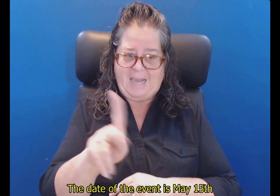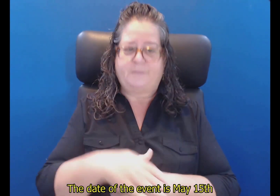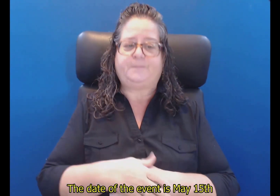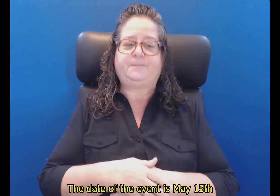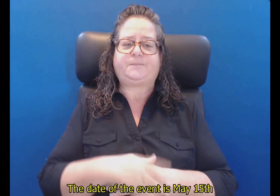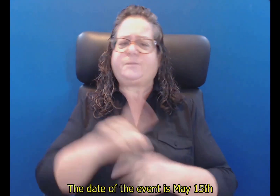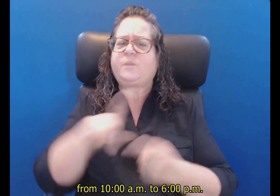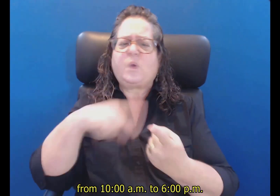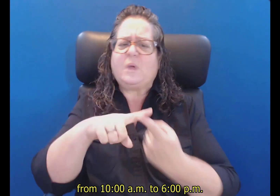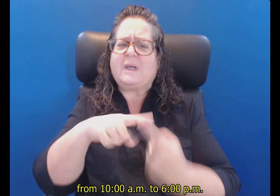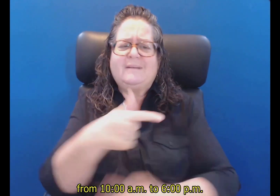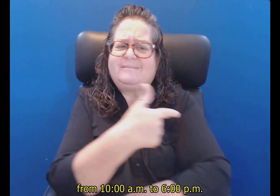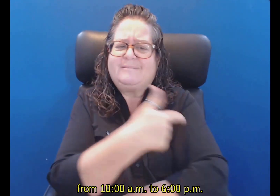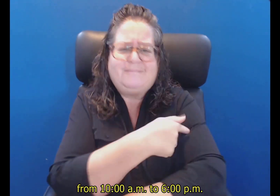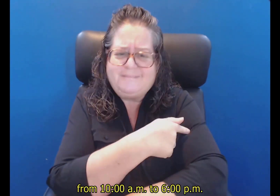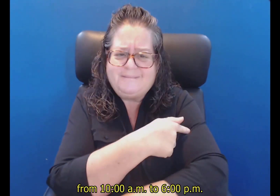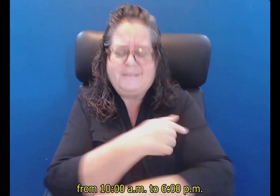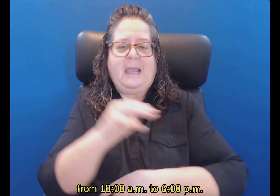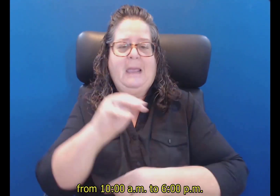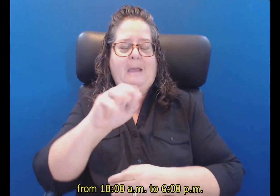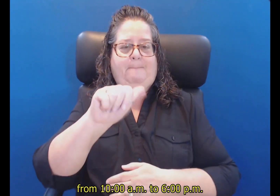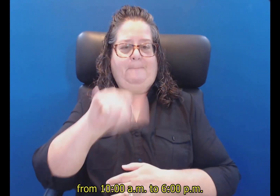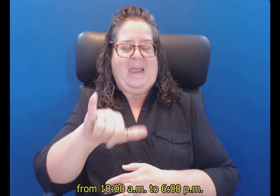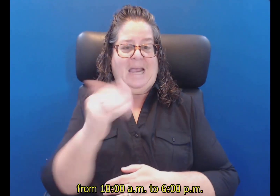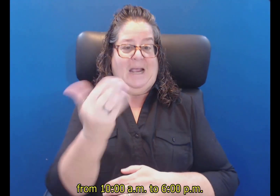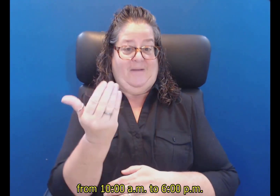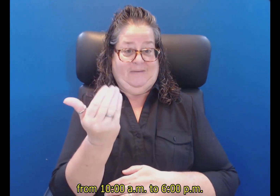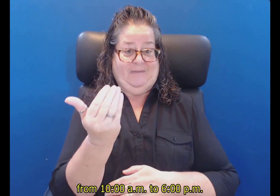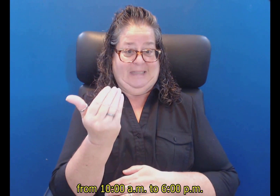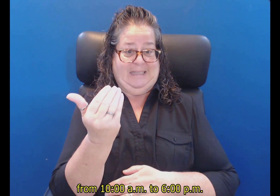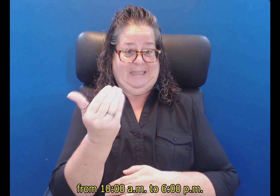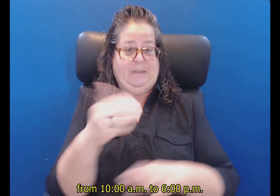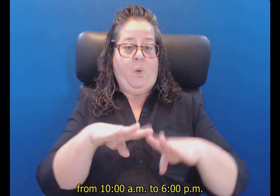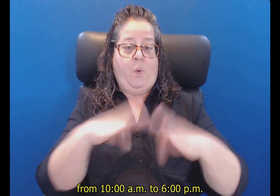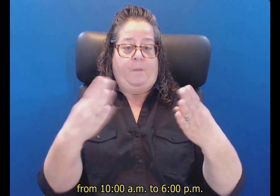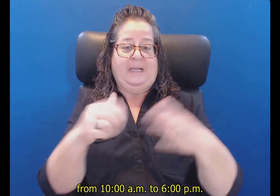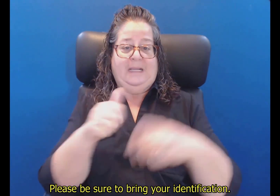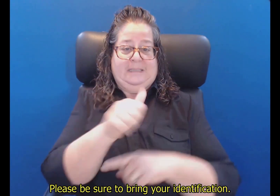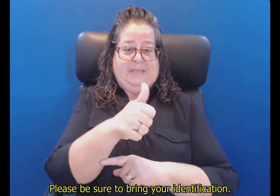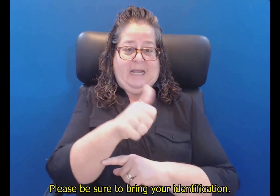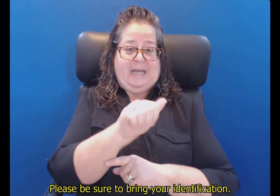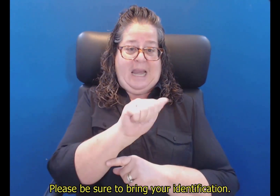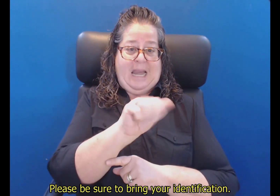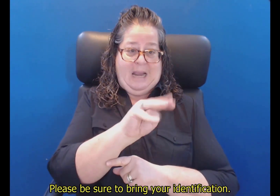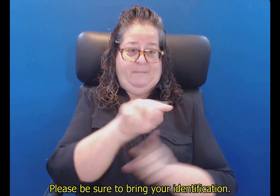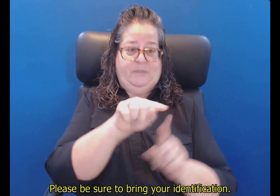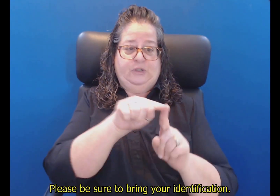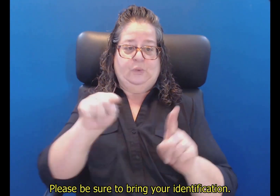from 10 a.m. to 6 p.m. Please be sure to bring your identification.